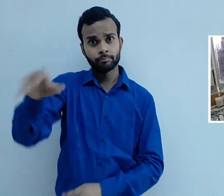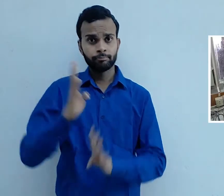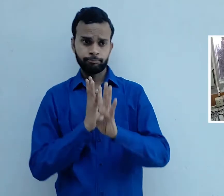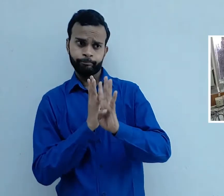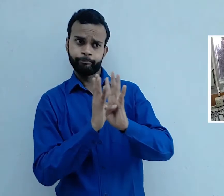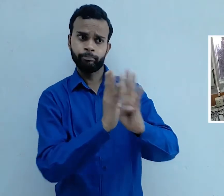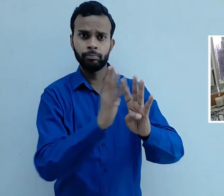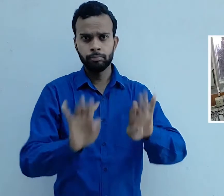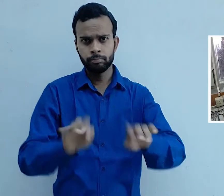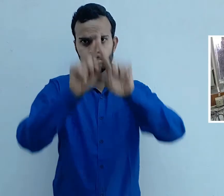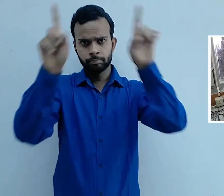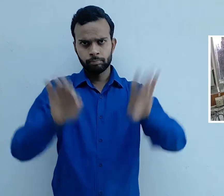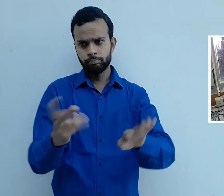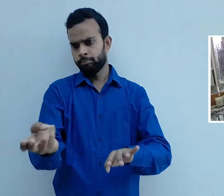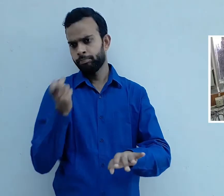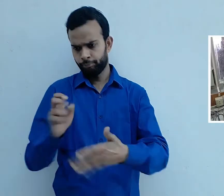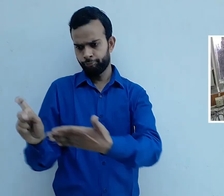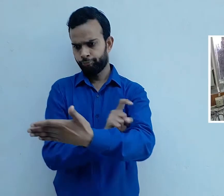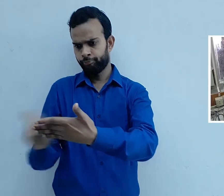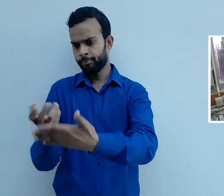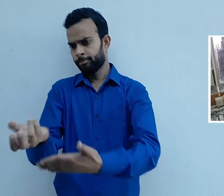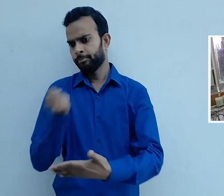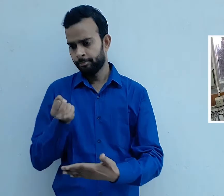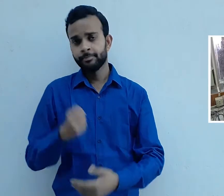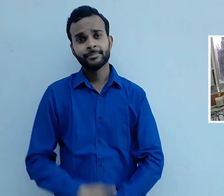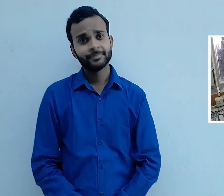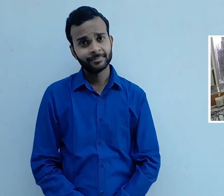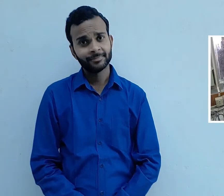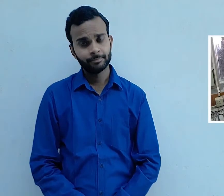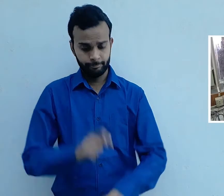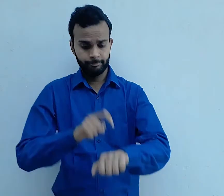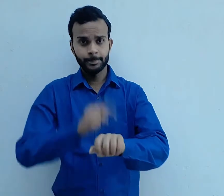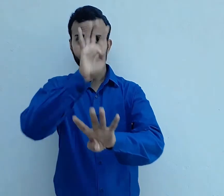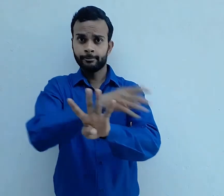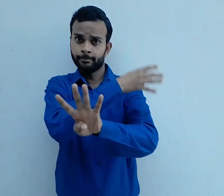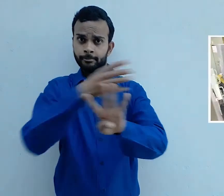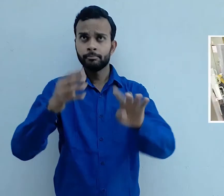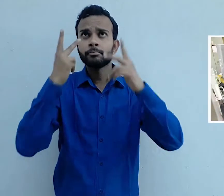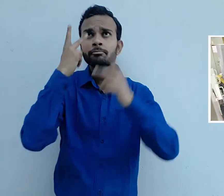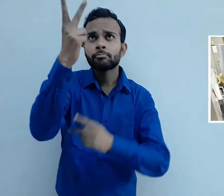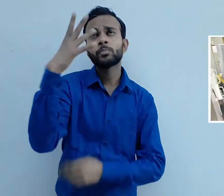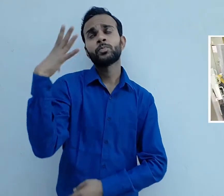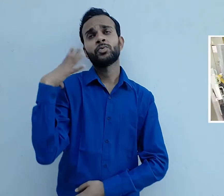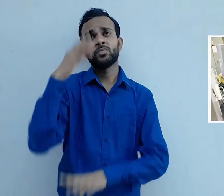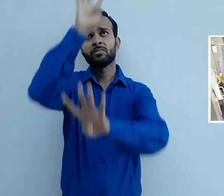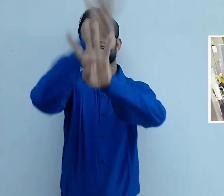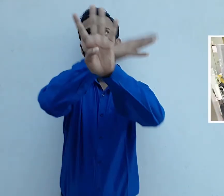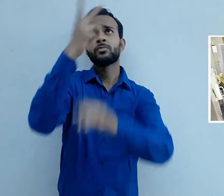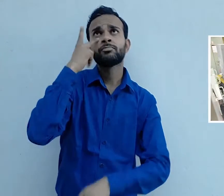In railways, computers are used for booking tickets. It is also used to display the scheduled